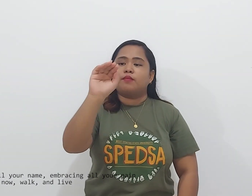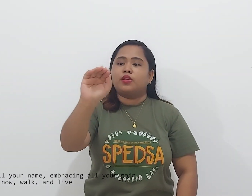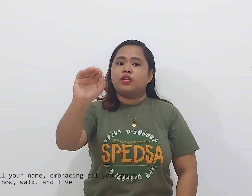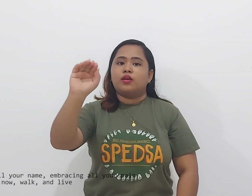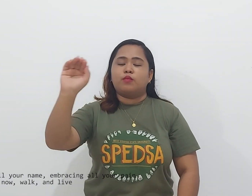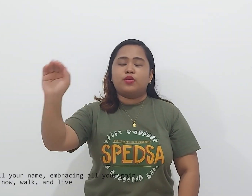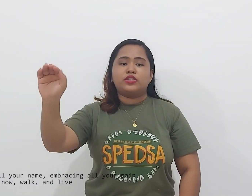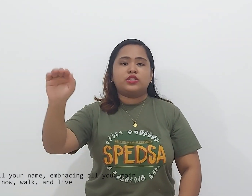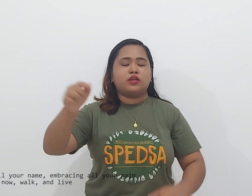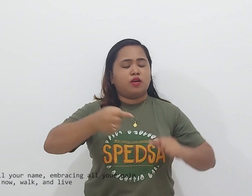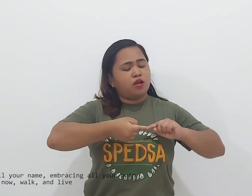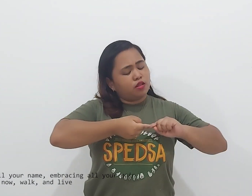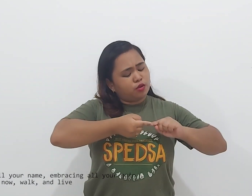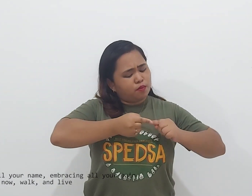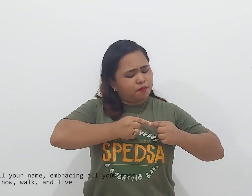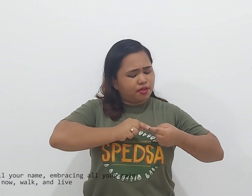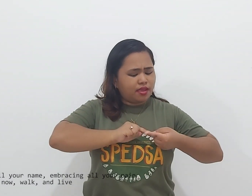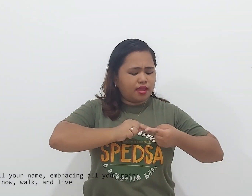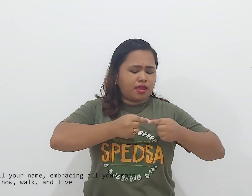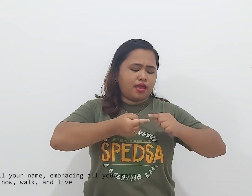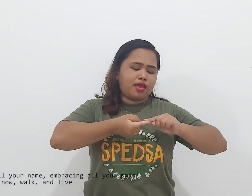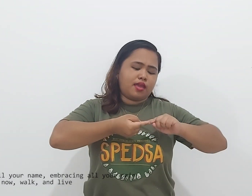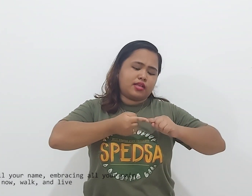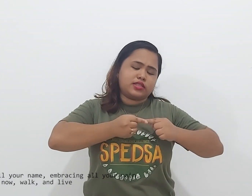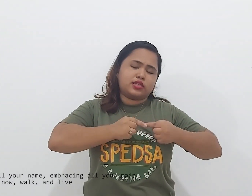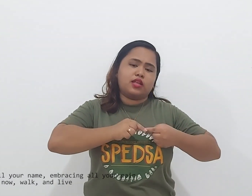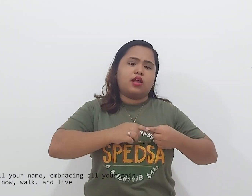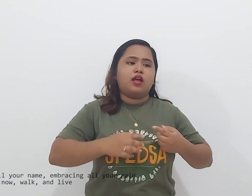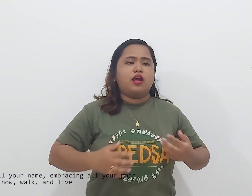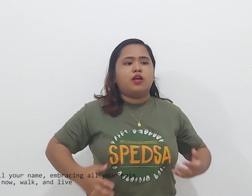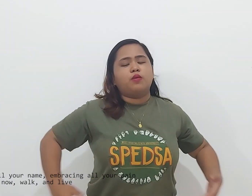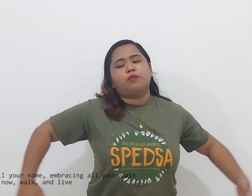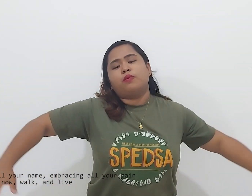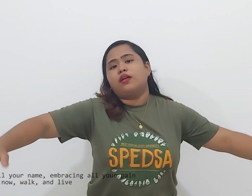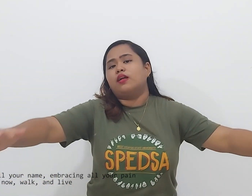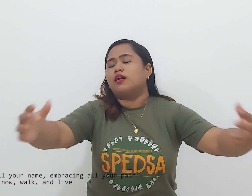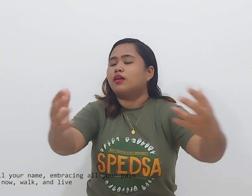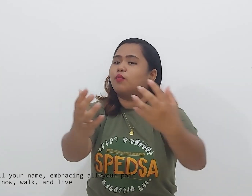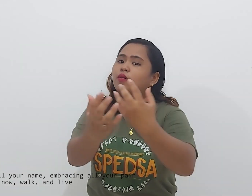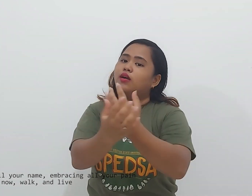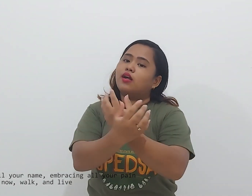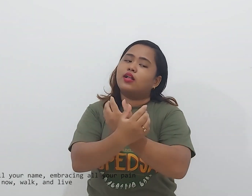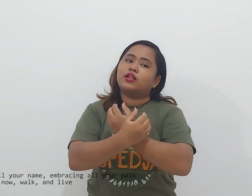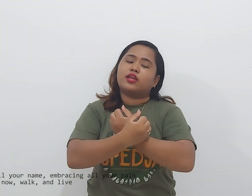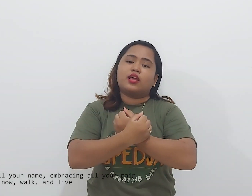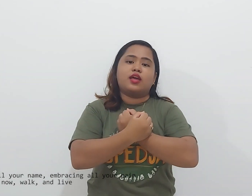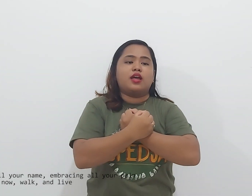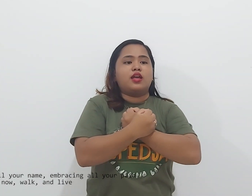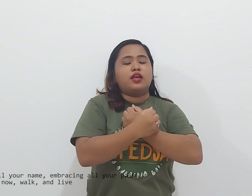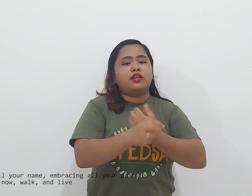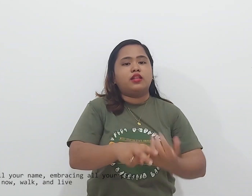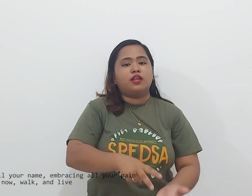embracing all your pain. Stand up now, walk and rail.